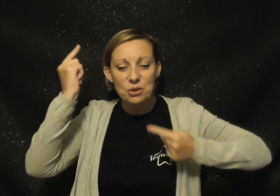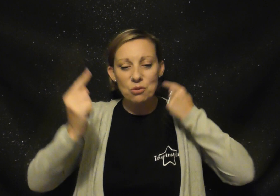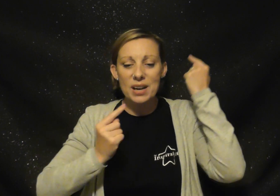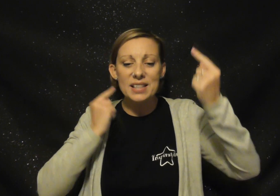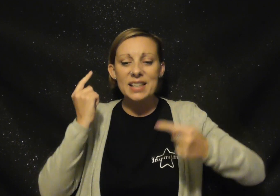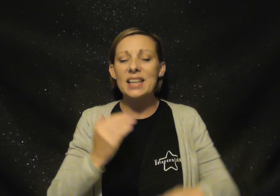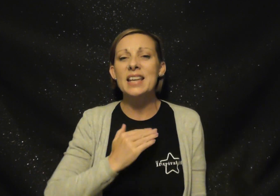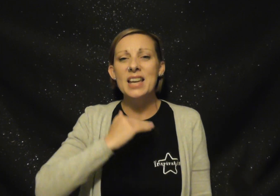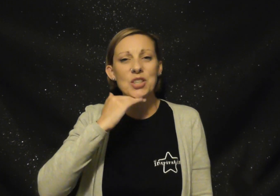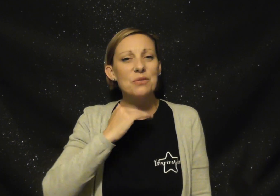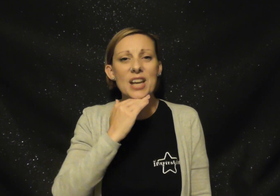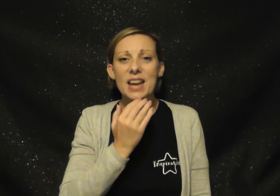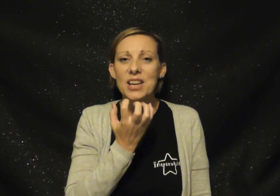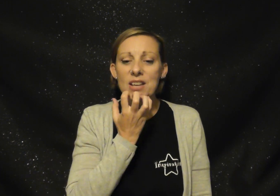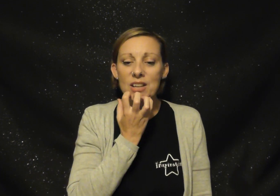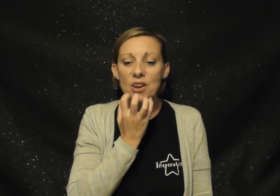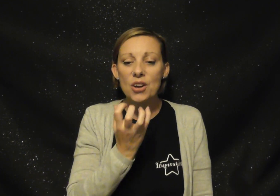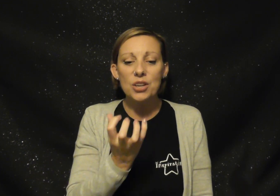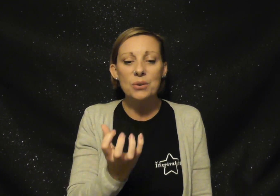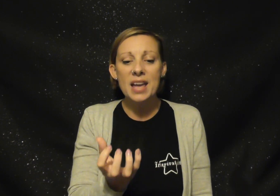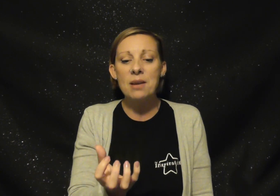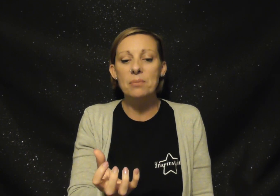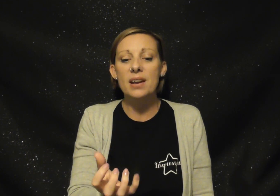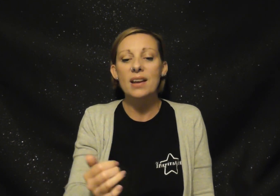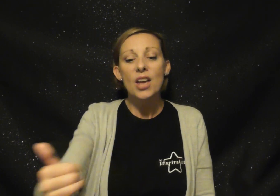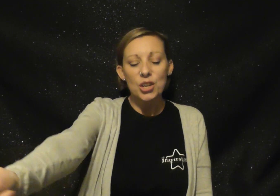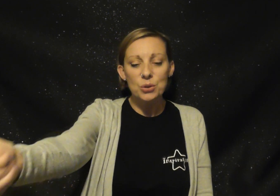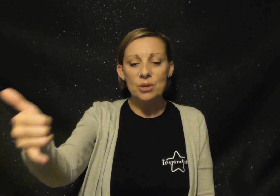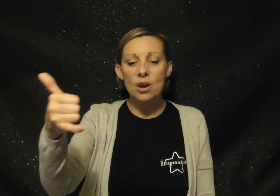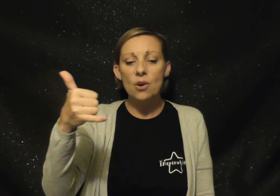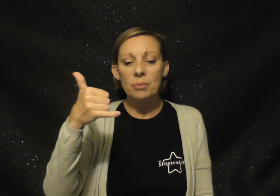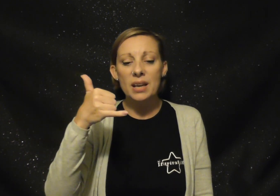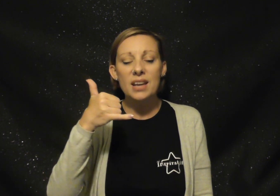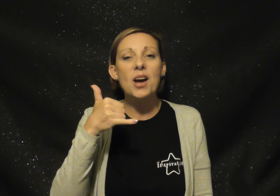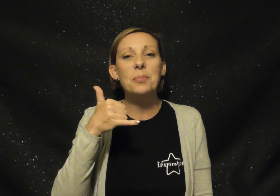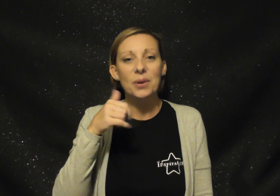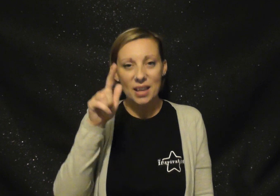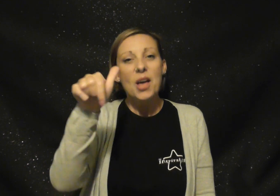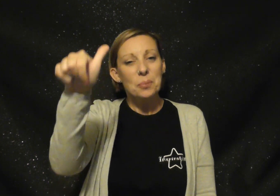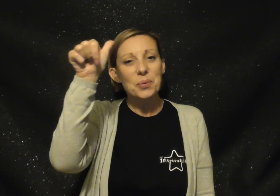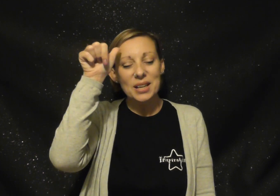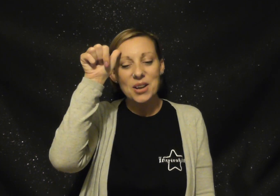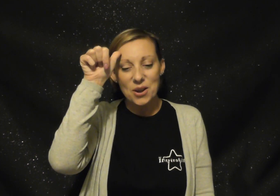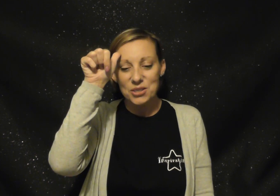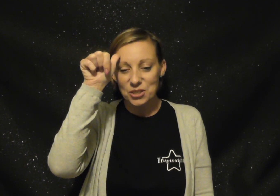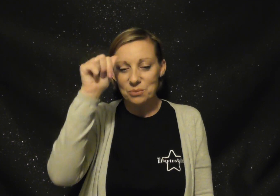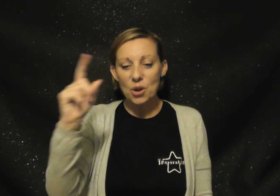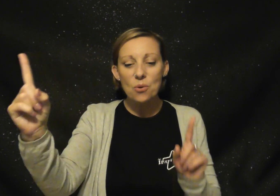crazy and you've taken all you can be, you can call me up because you know